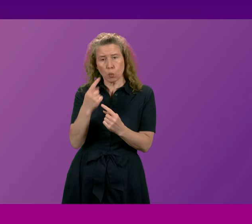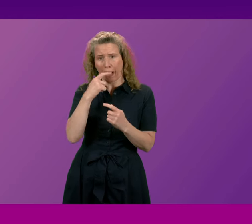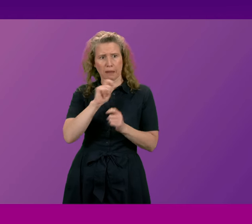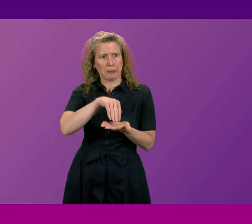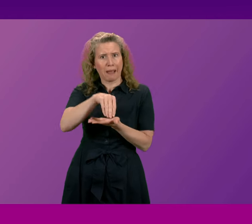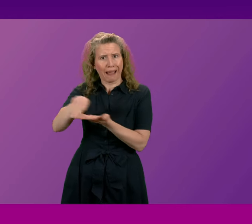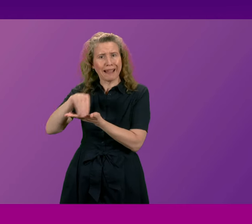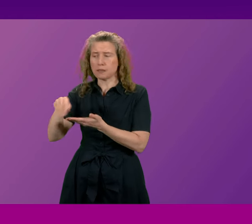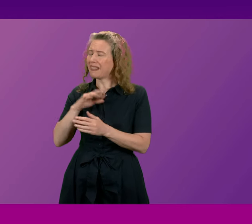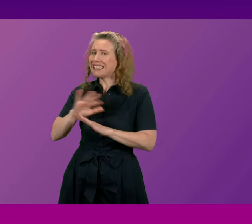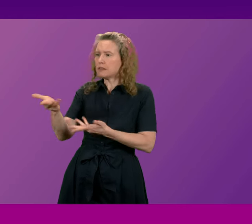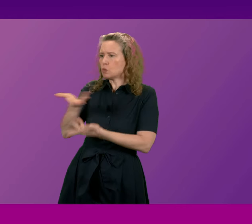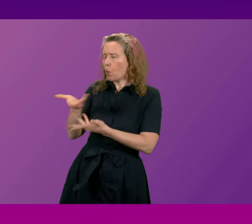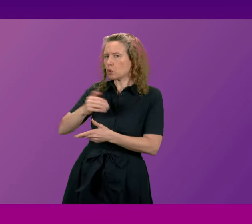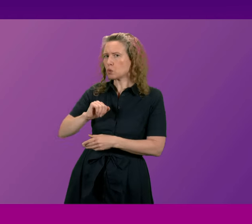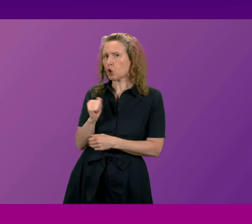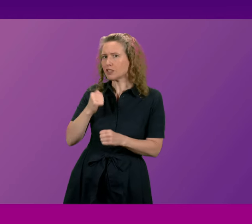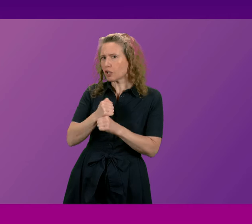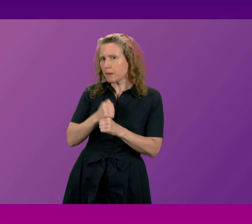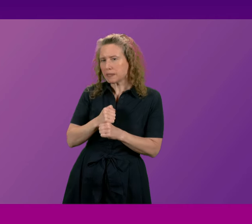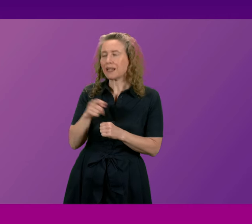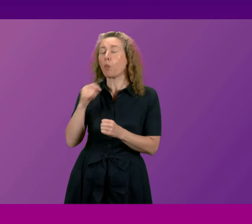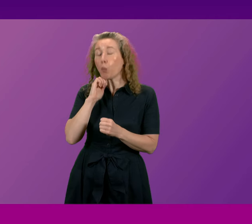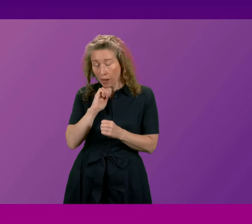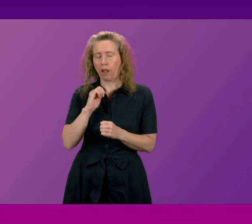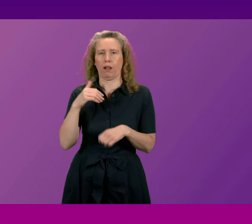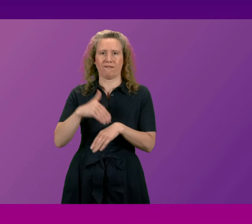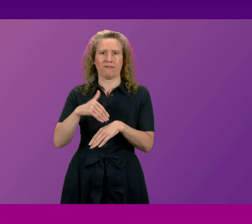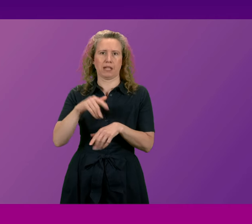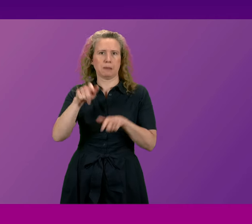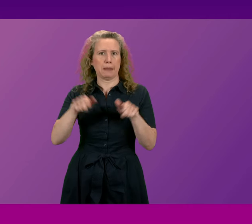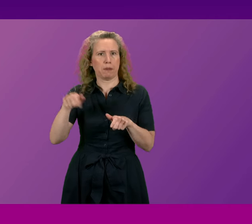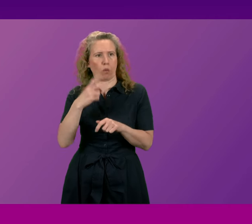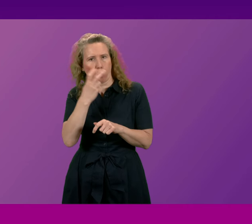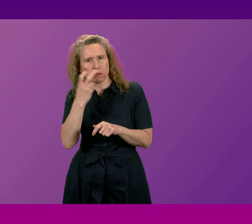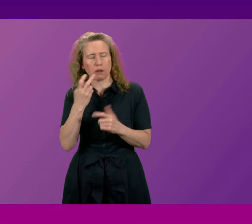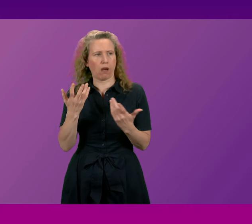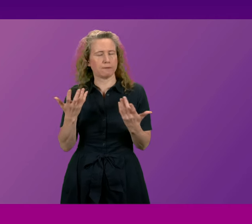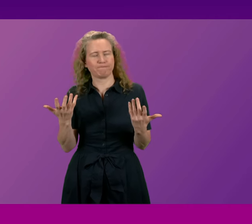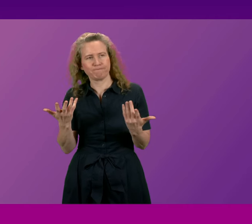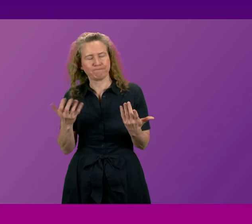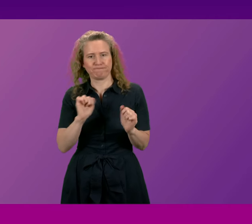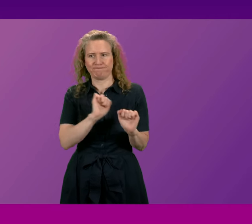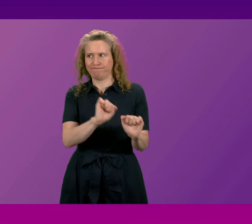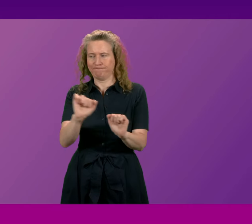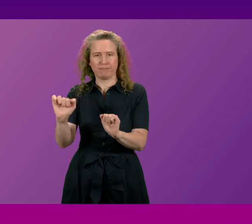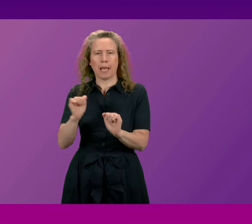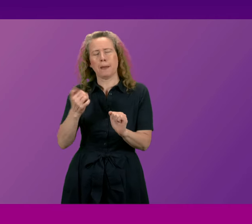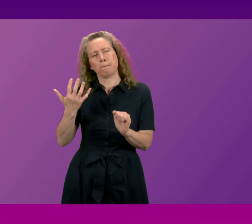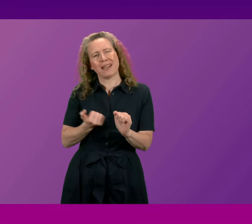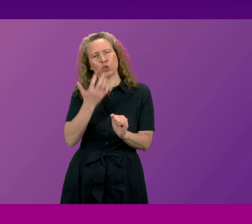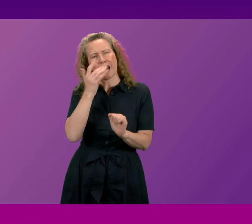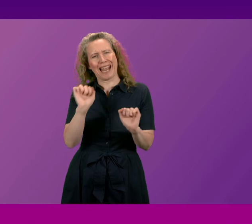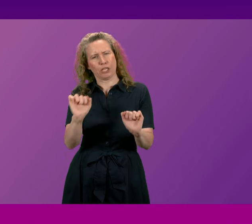Scottish Government has and will have a devastating impact on pension age